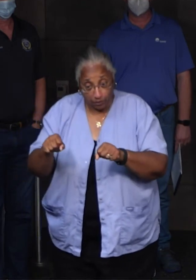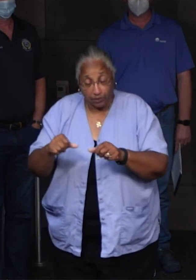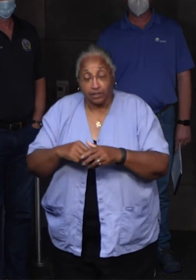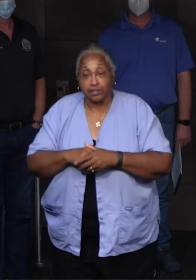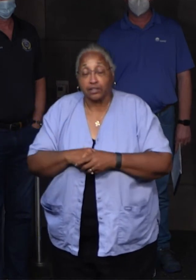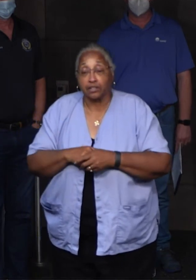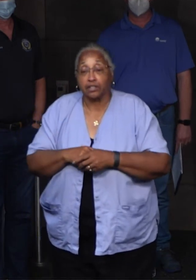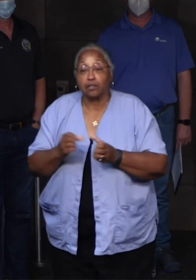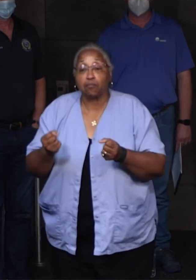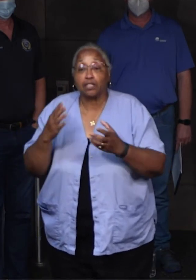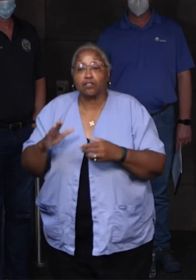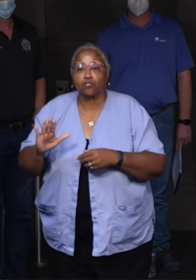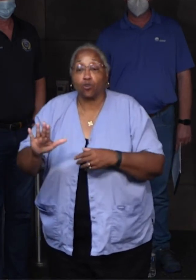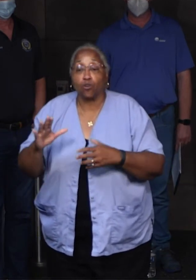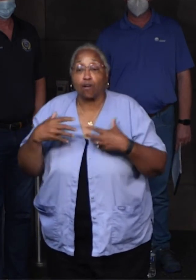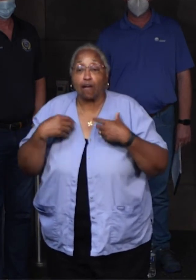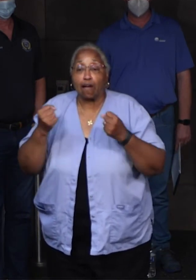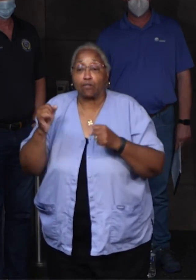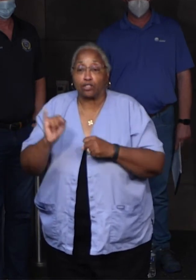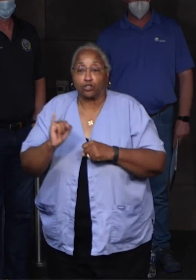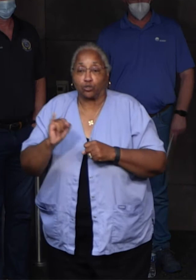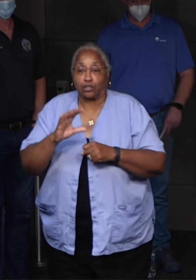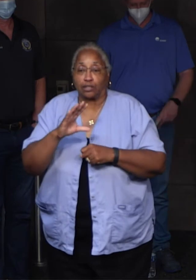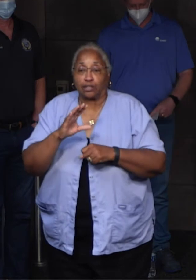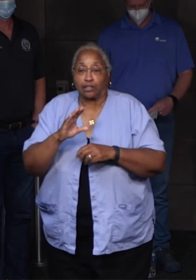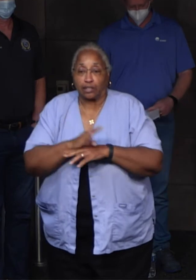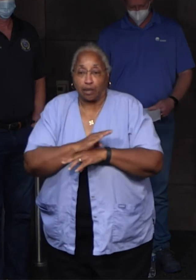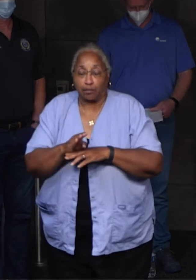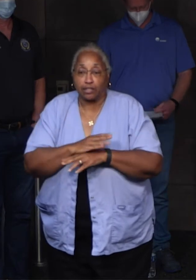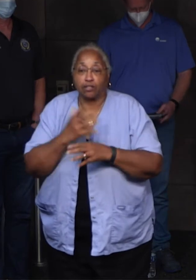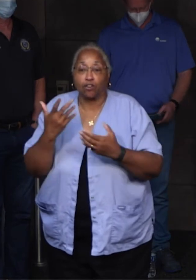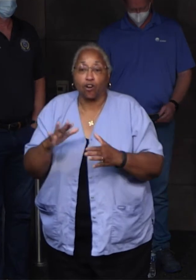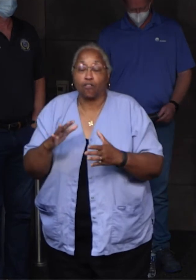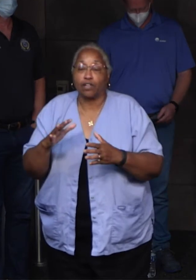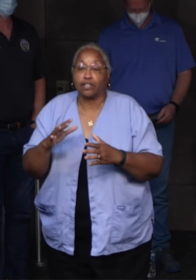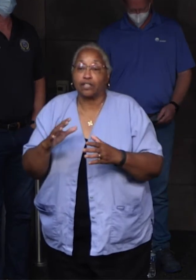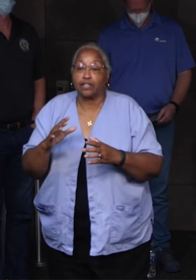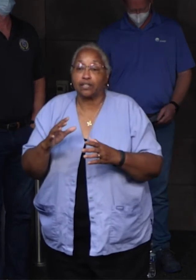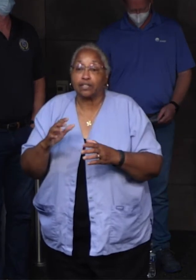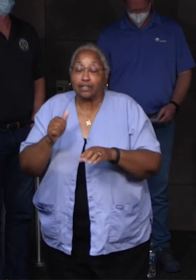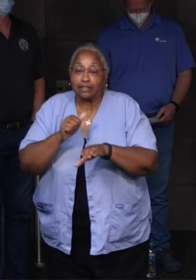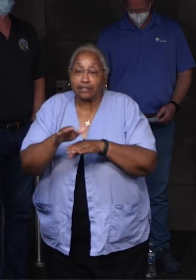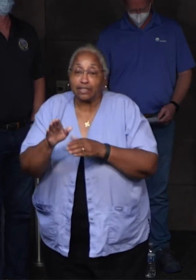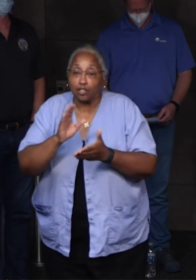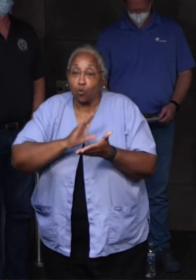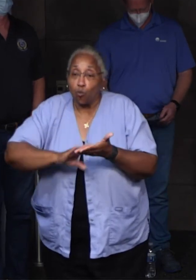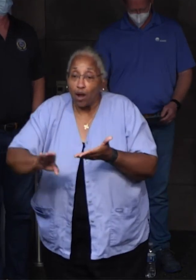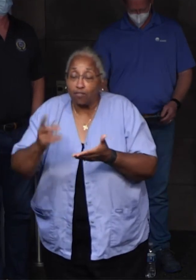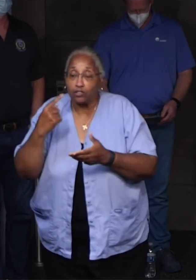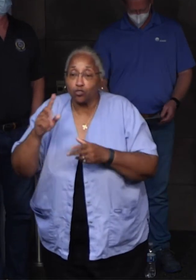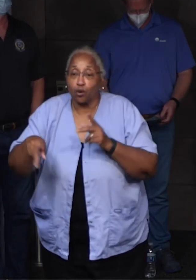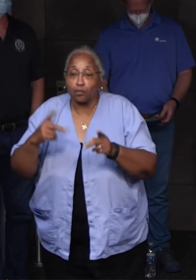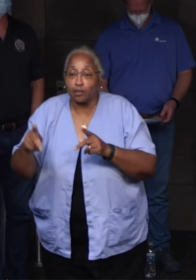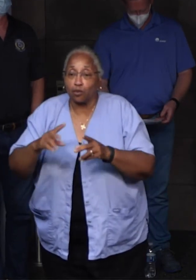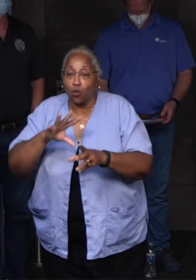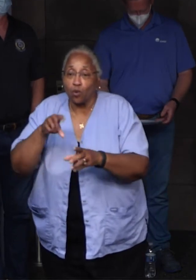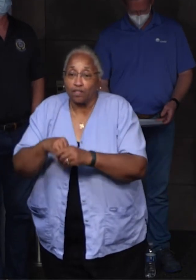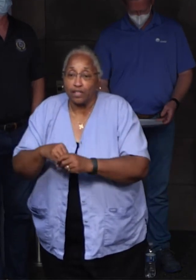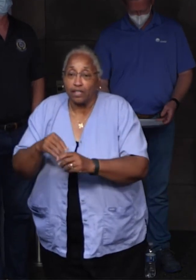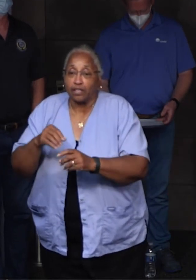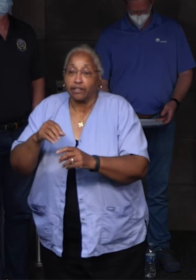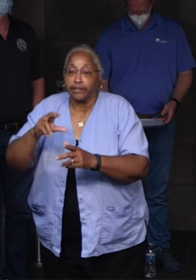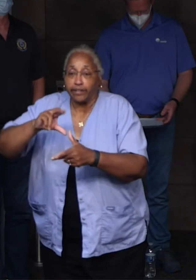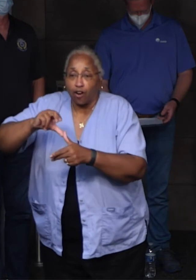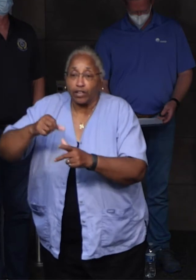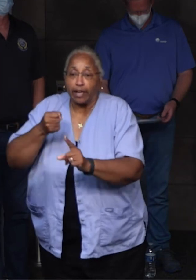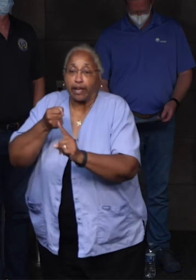of your health insurance companies have issued waivers for people in the impacted area so you can refill your medications early.